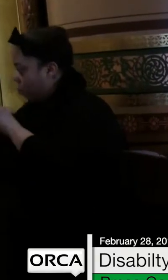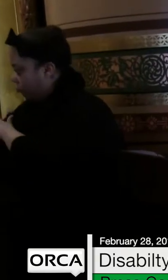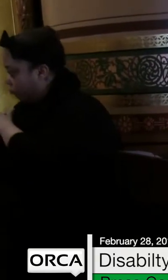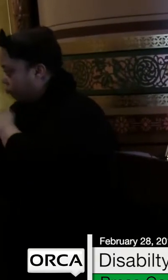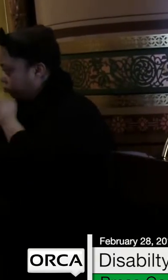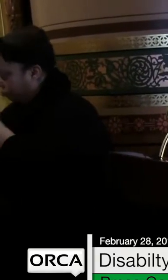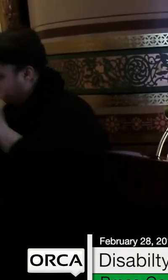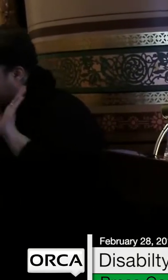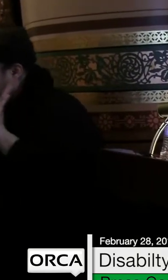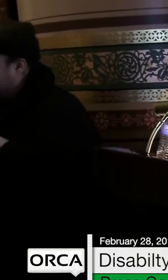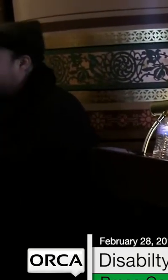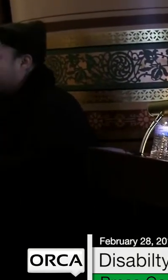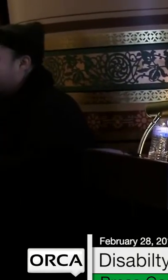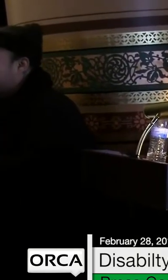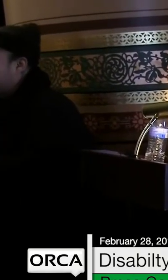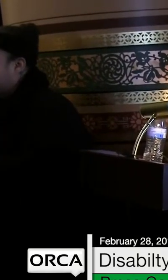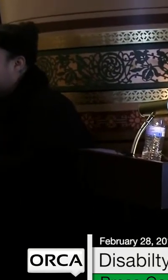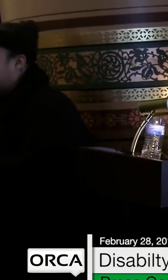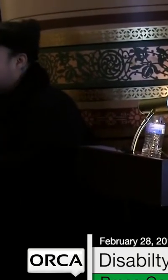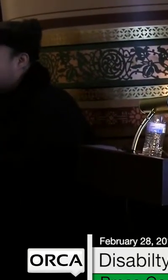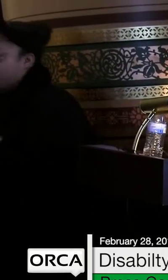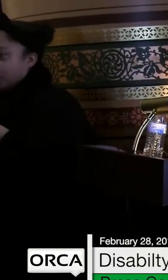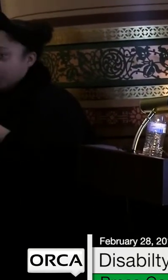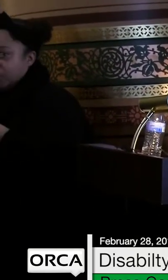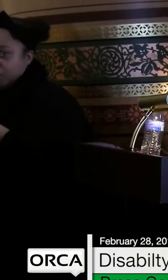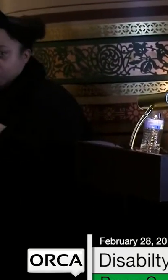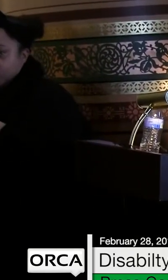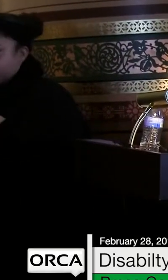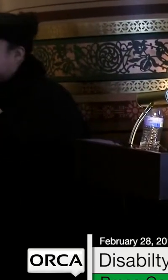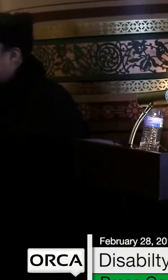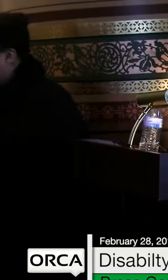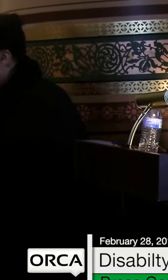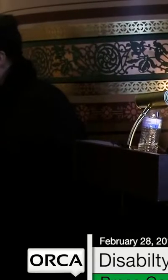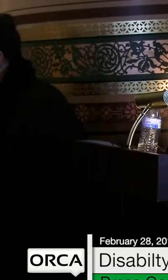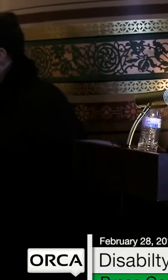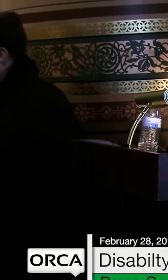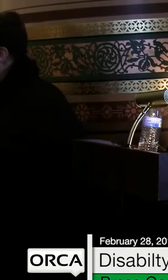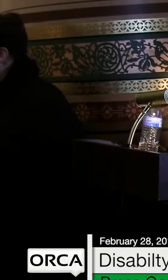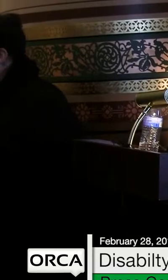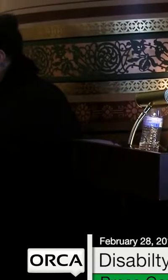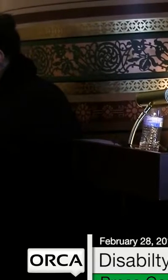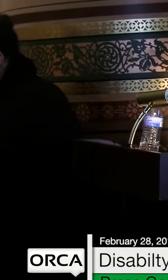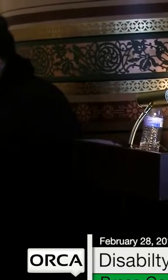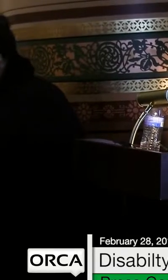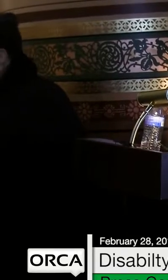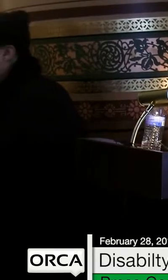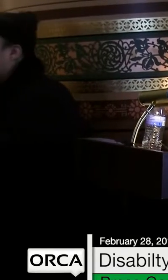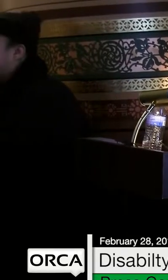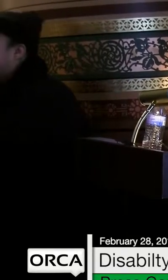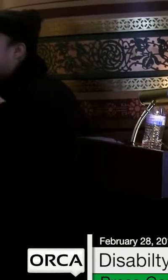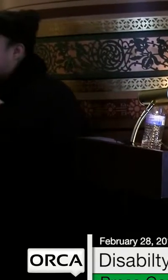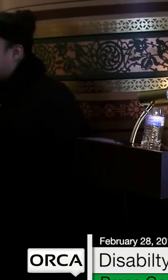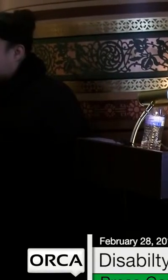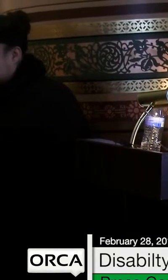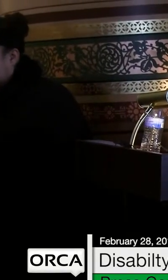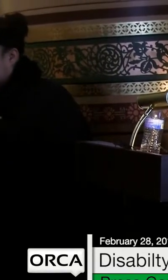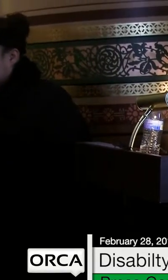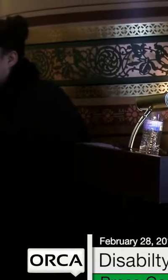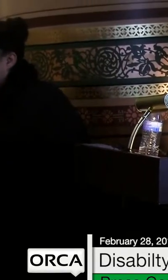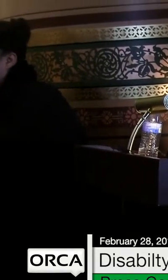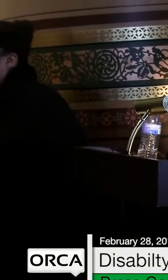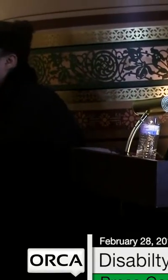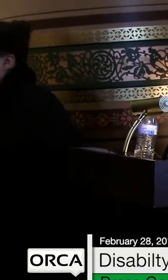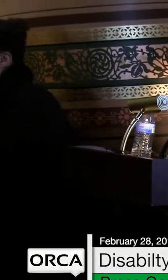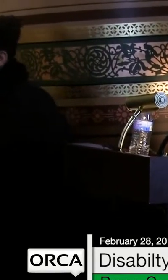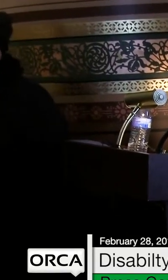Committee has passed a bill out of committee that would fundamentally alter the funding model for special education. In addition, the